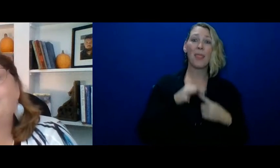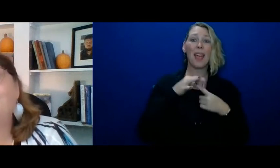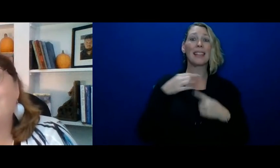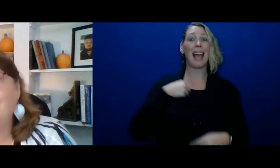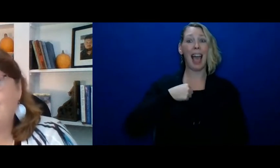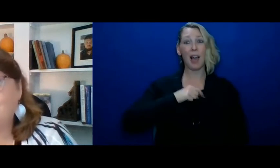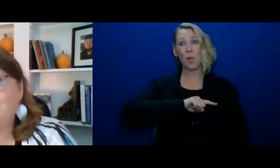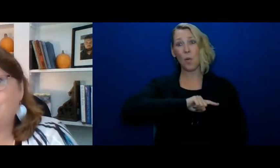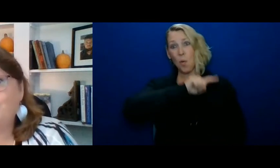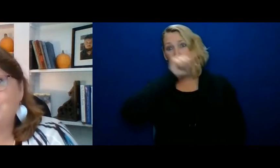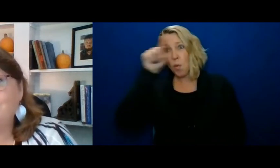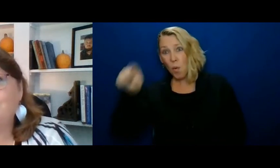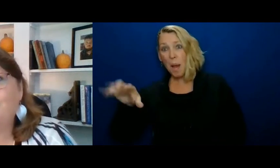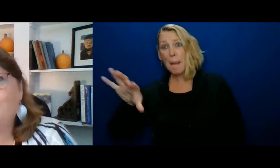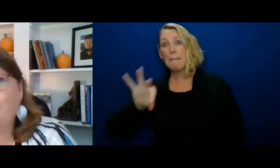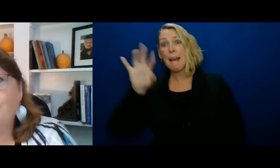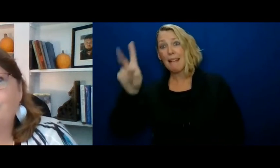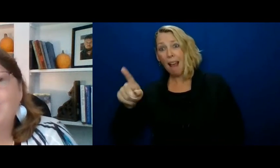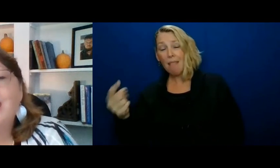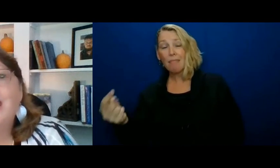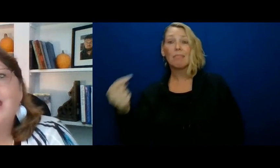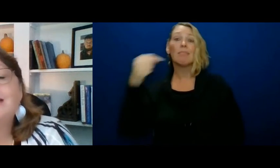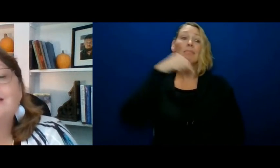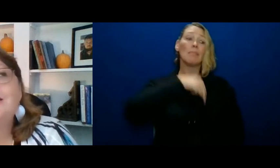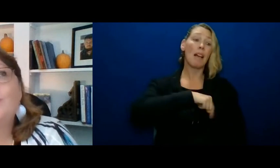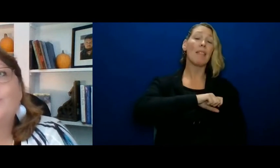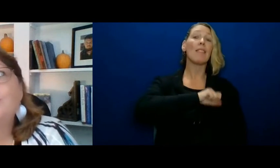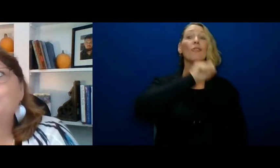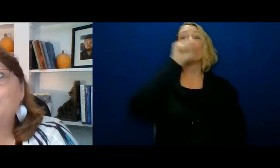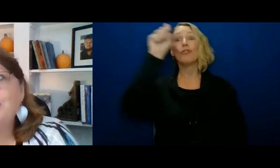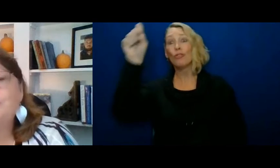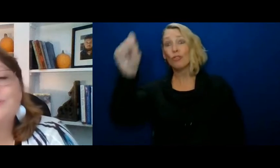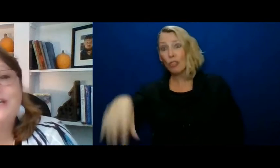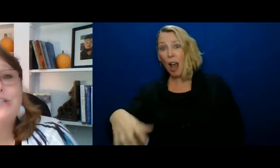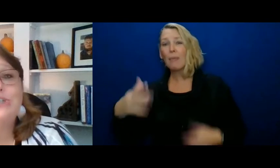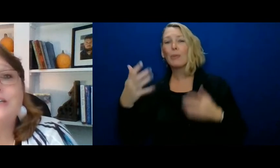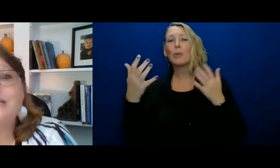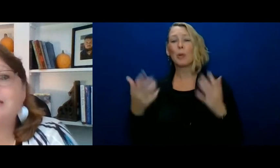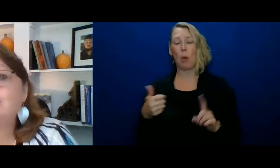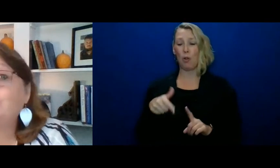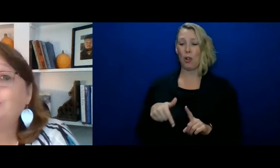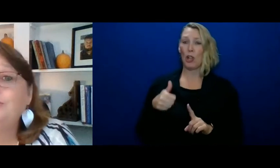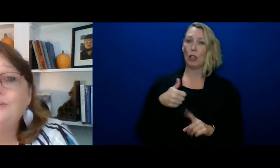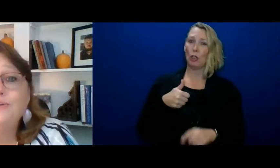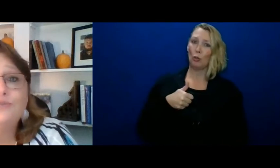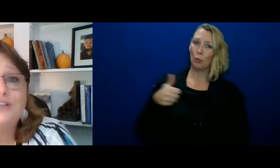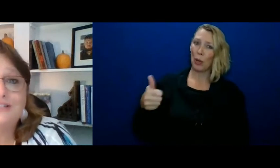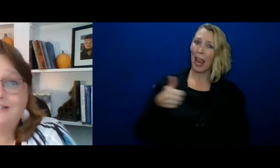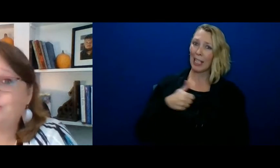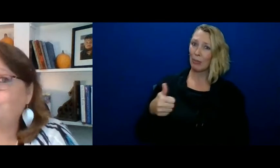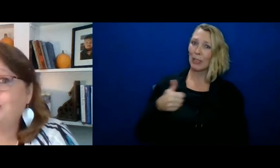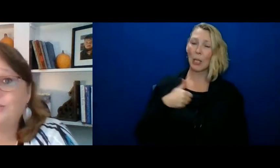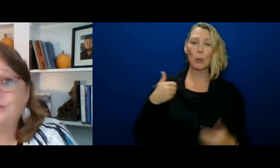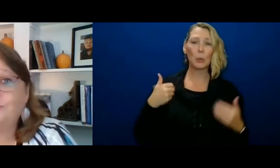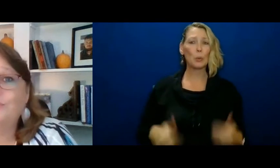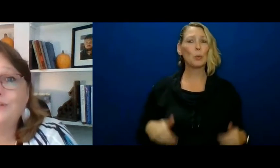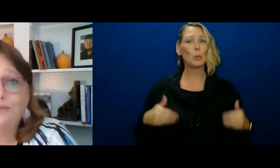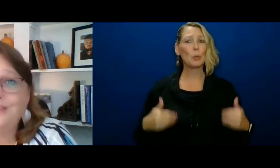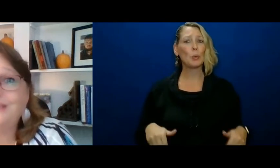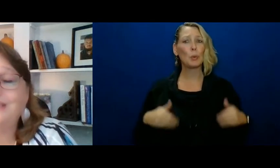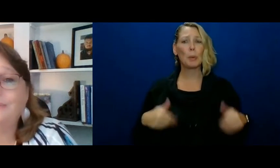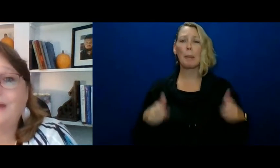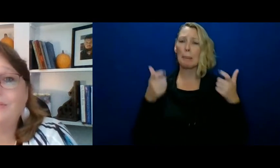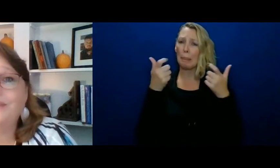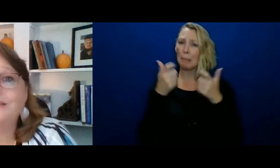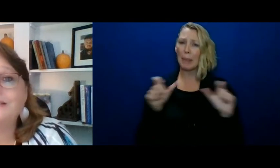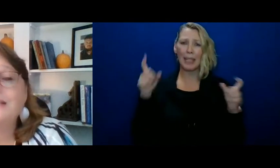got them and provided that transportation for them. And so, transportation is a huge consideration when